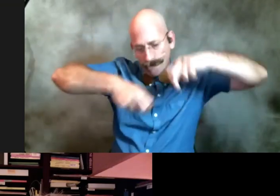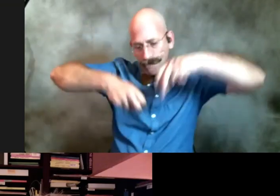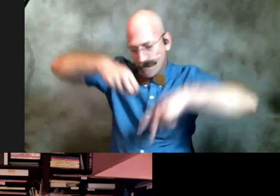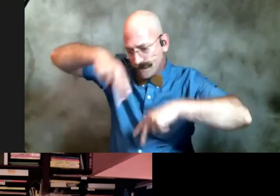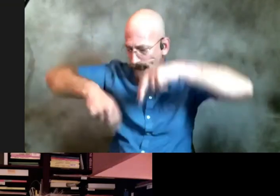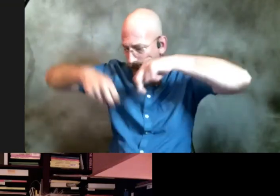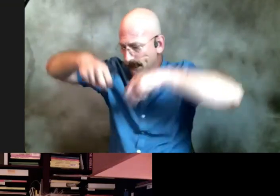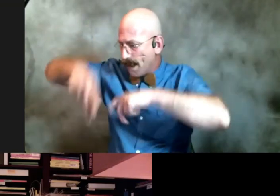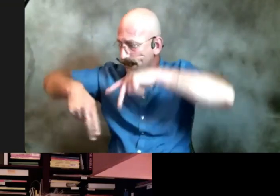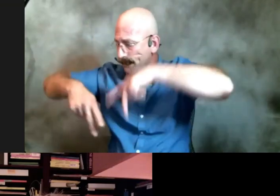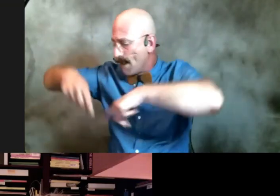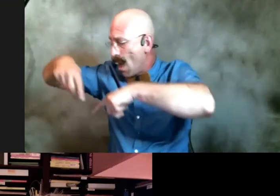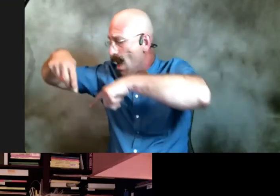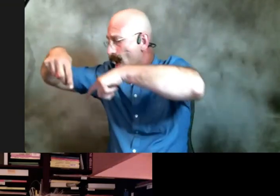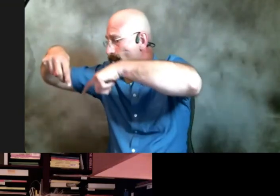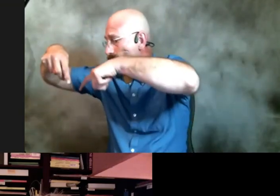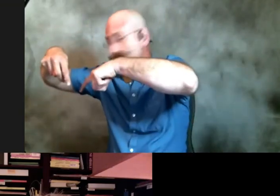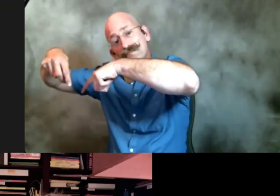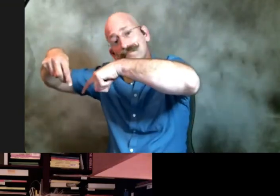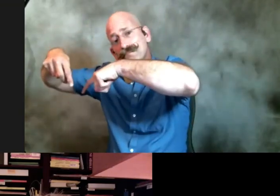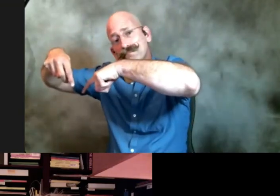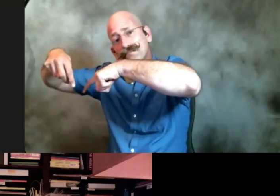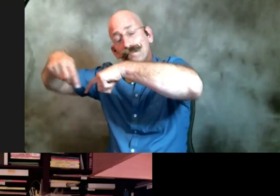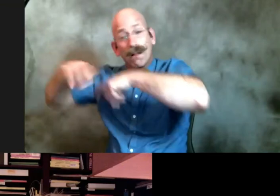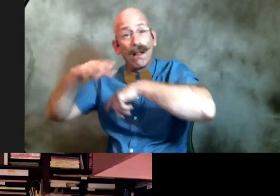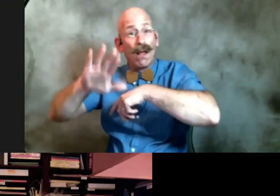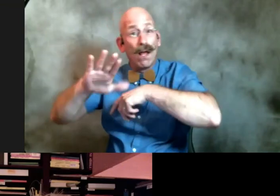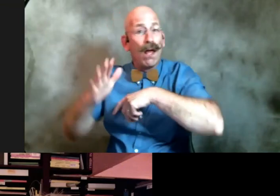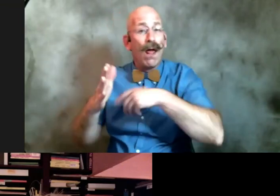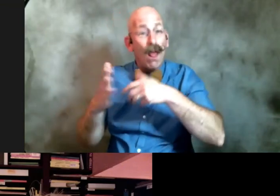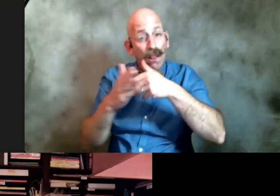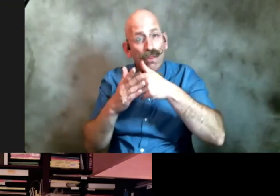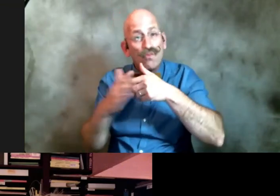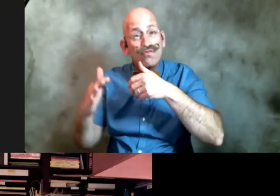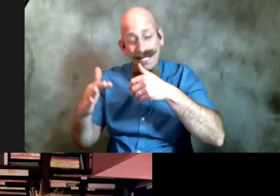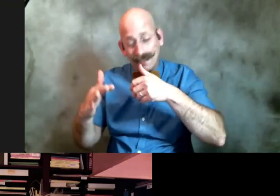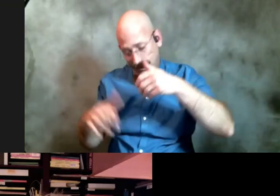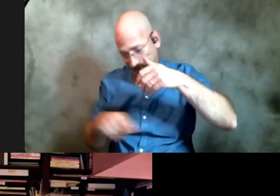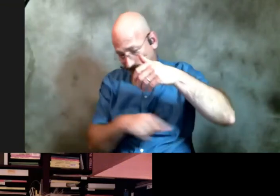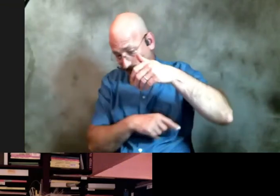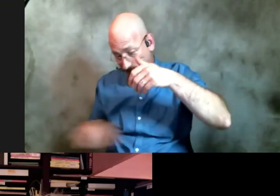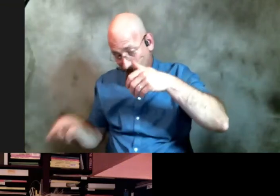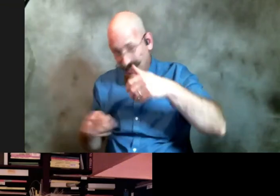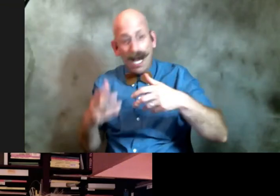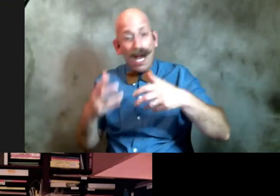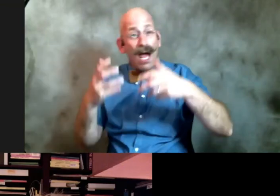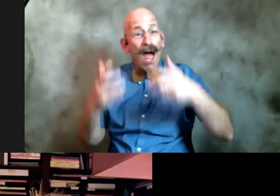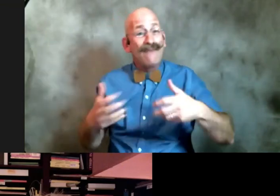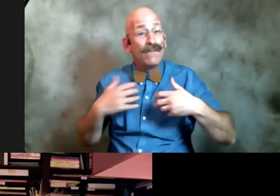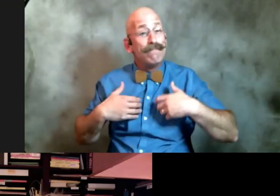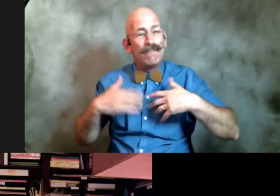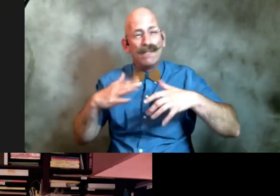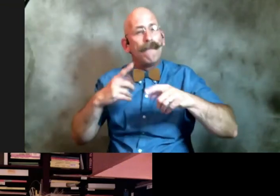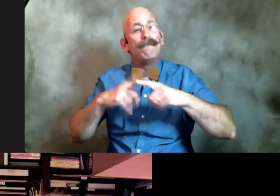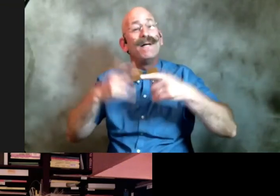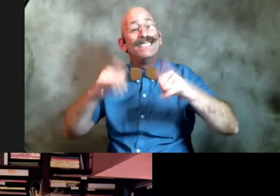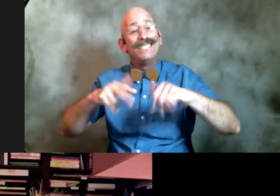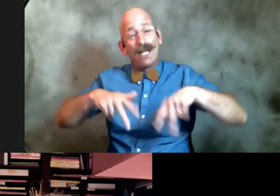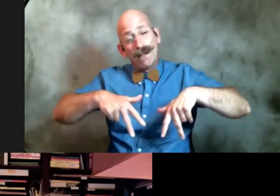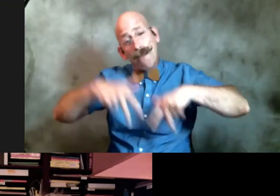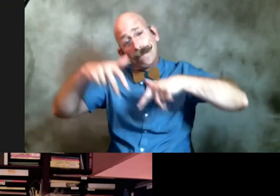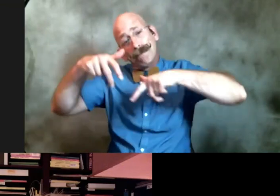at any moment the rest heavy as it is hangs suspended